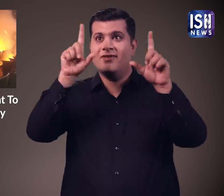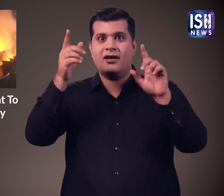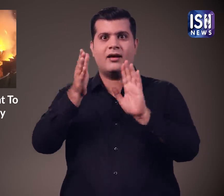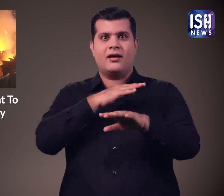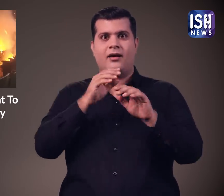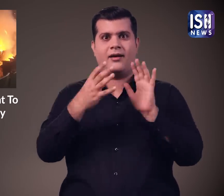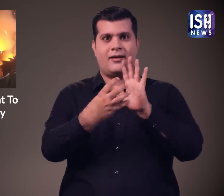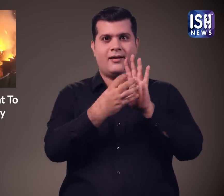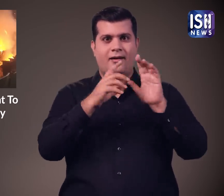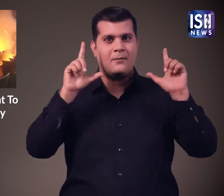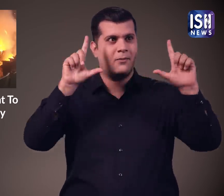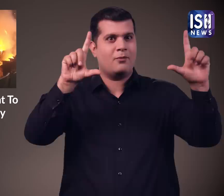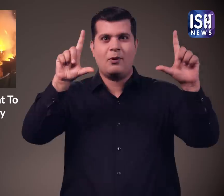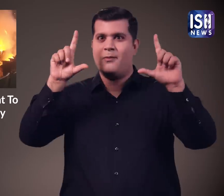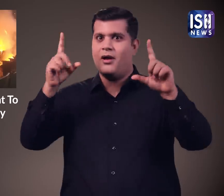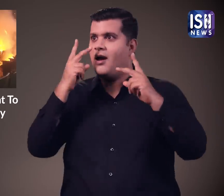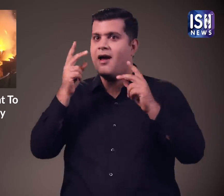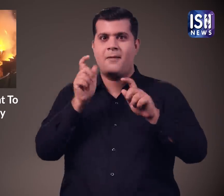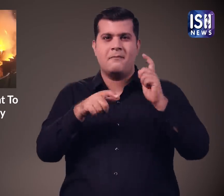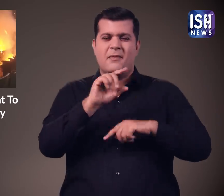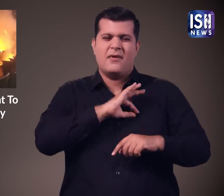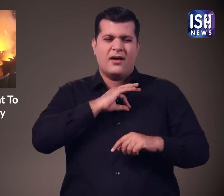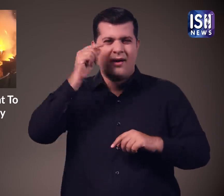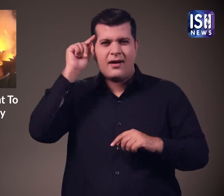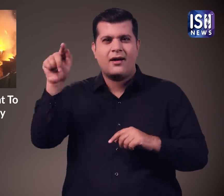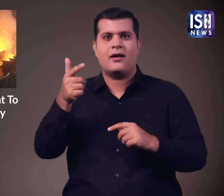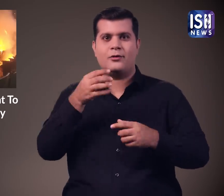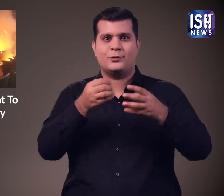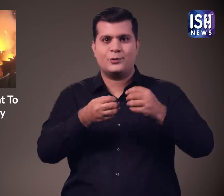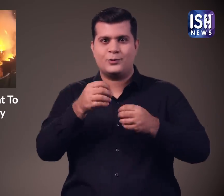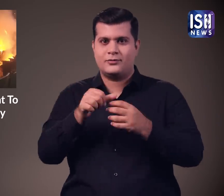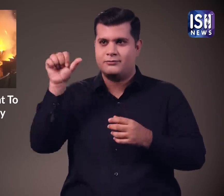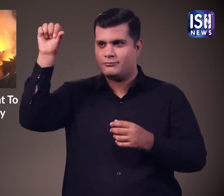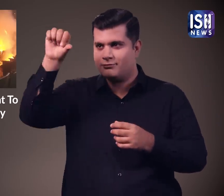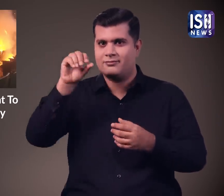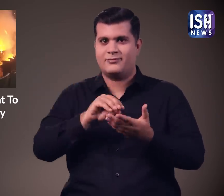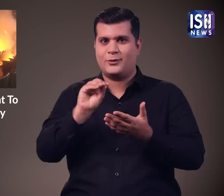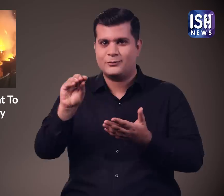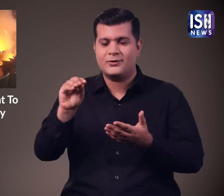fans would bathe the poster with milk, pray to it and revere him as God.